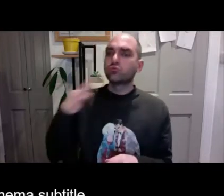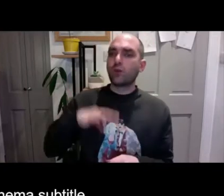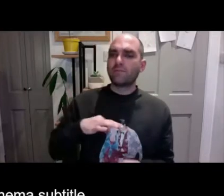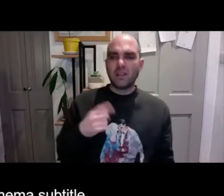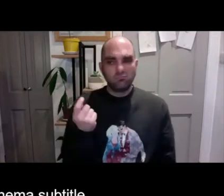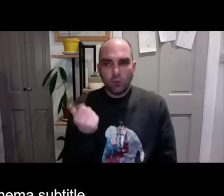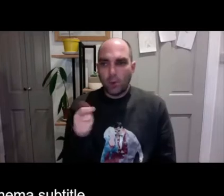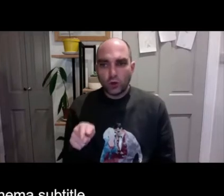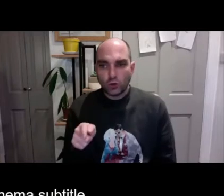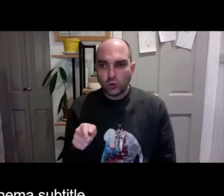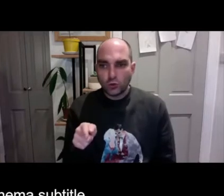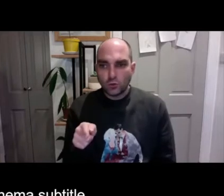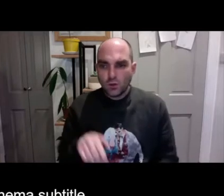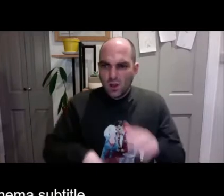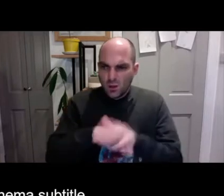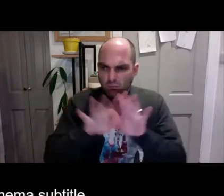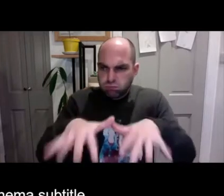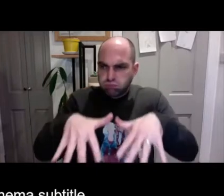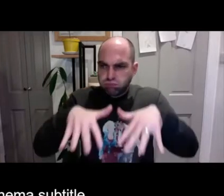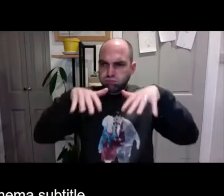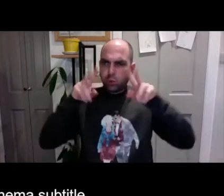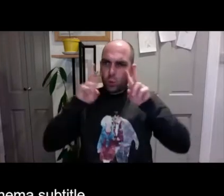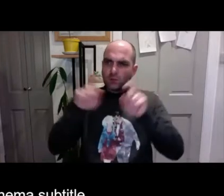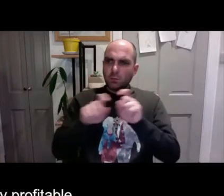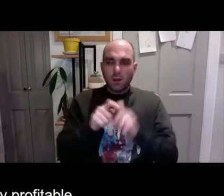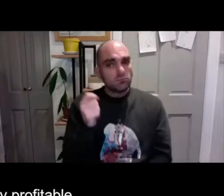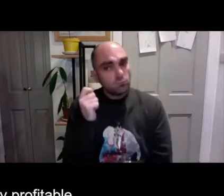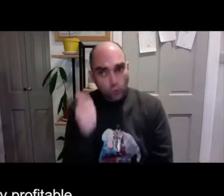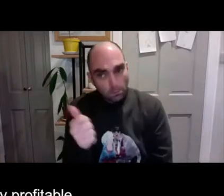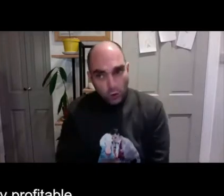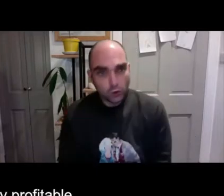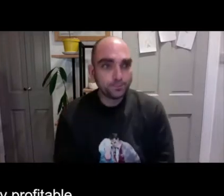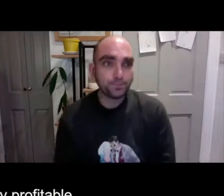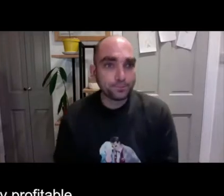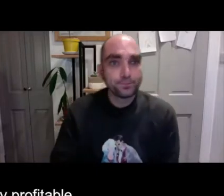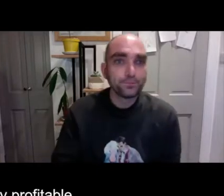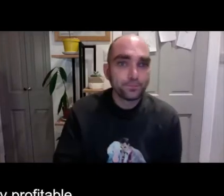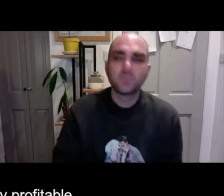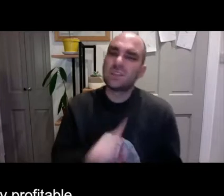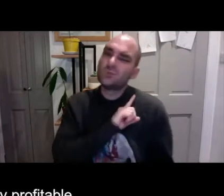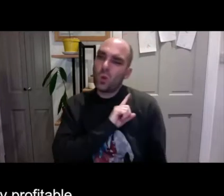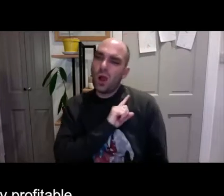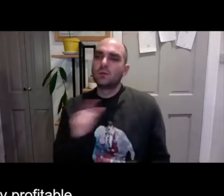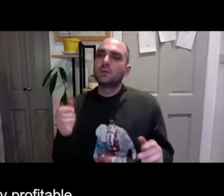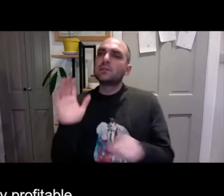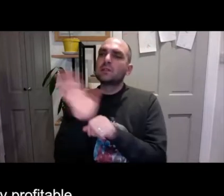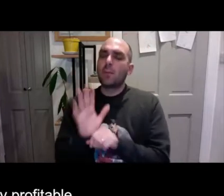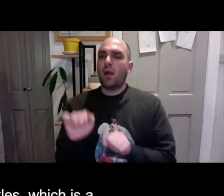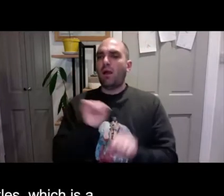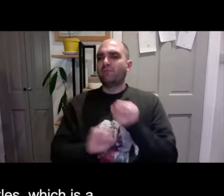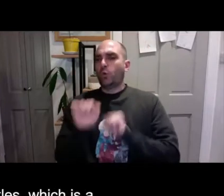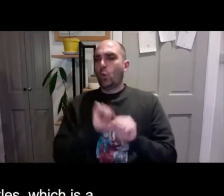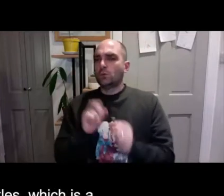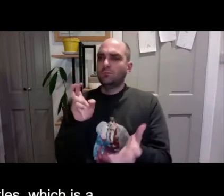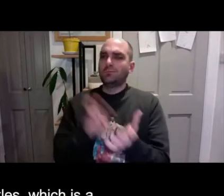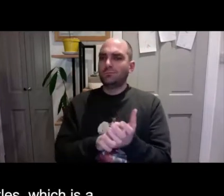So with the cinema subtitle screenings, the problems they've got is it's not very profitable. Audiences don't tend to like watching films with subtitles,